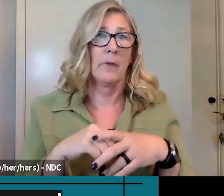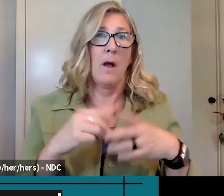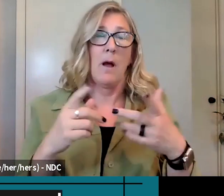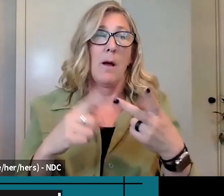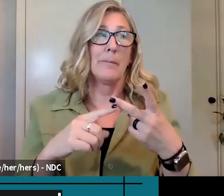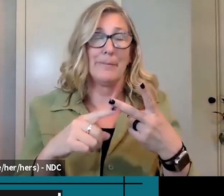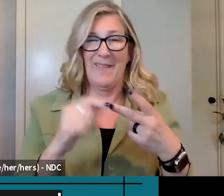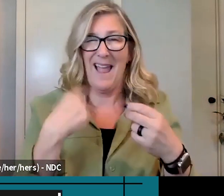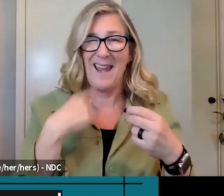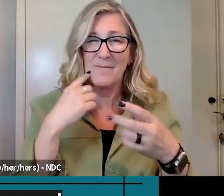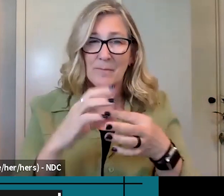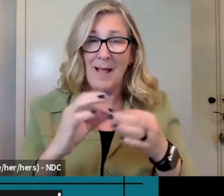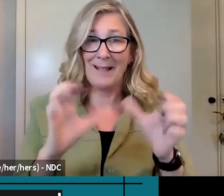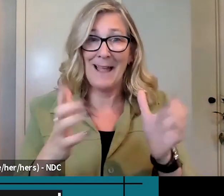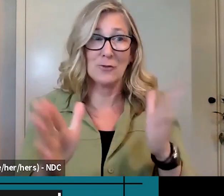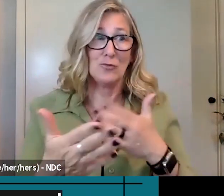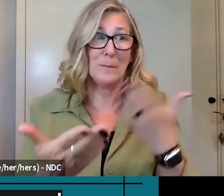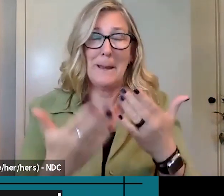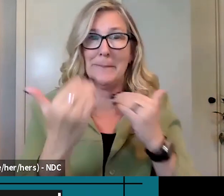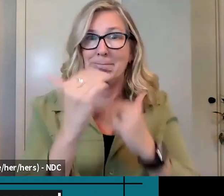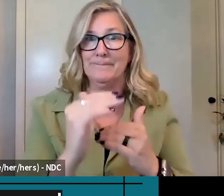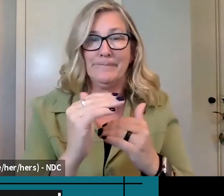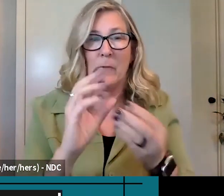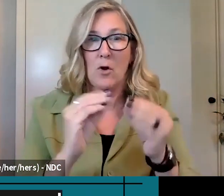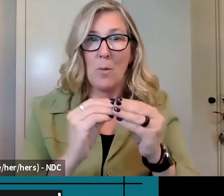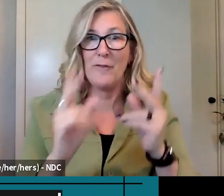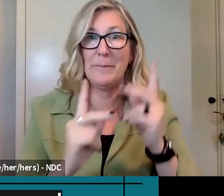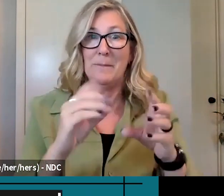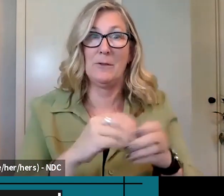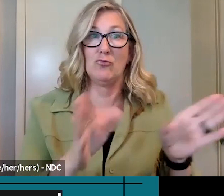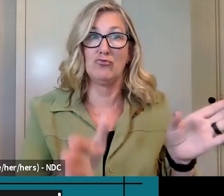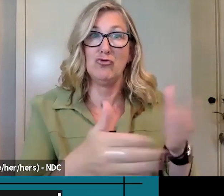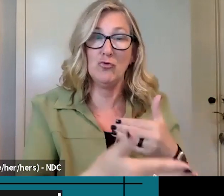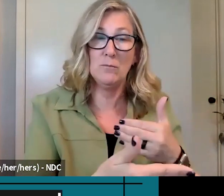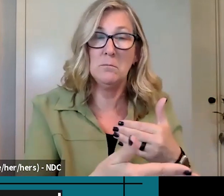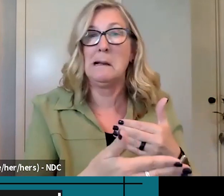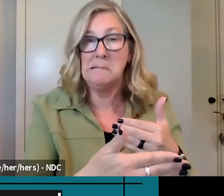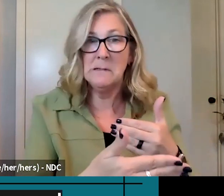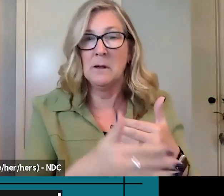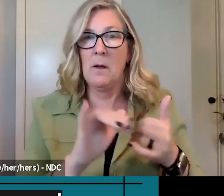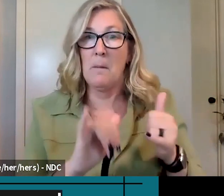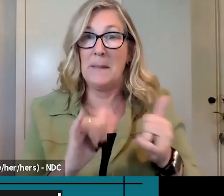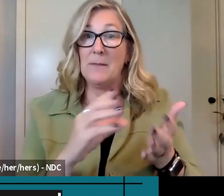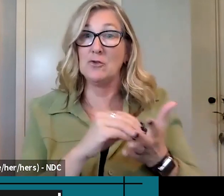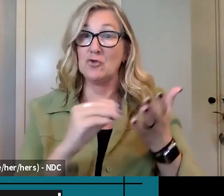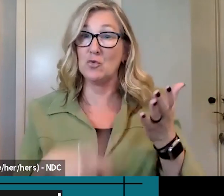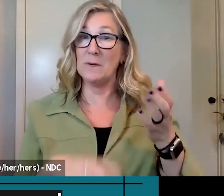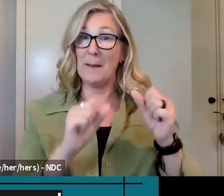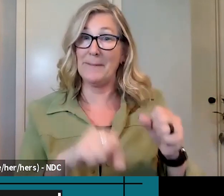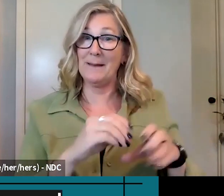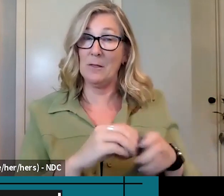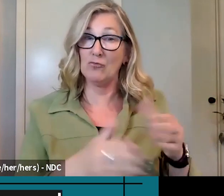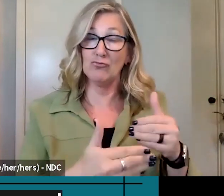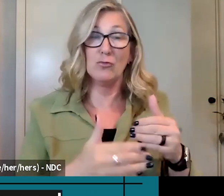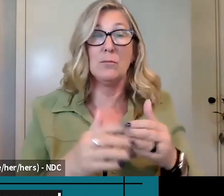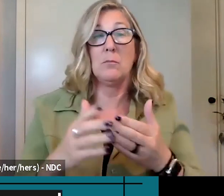provider. Like I had just mentioned, maybe the classroom is limited. There can't be any more